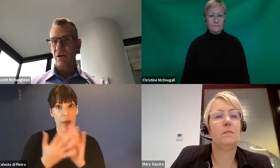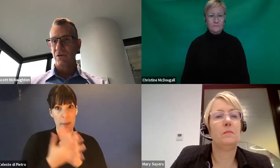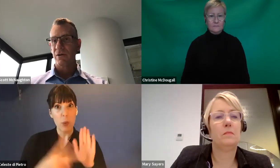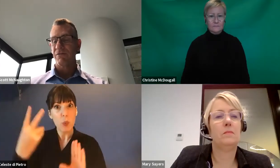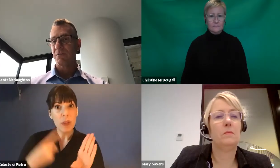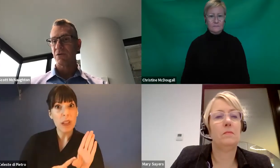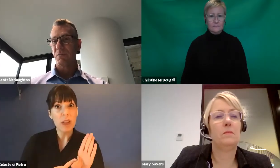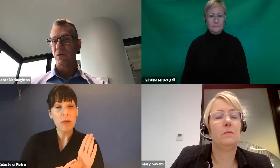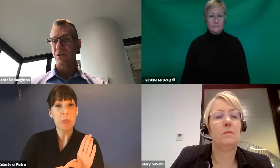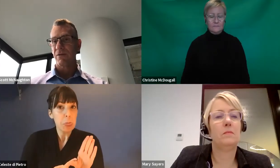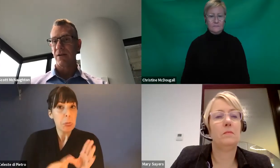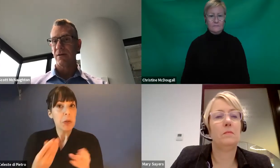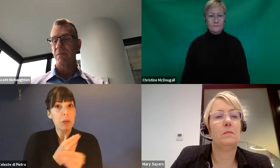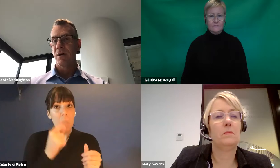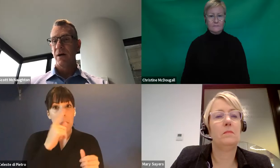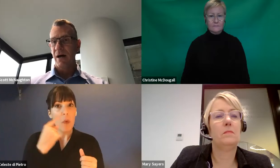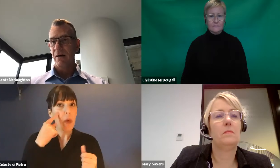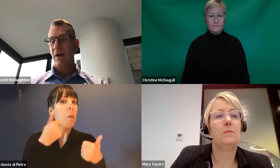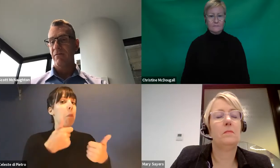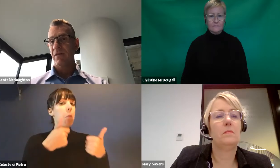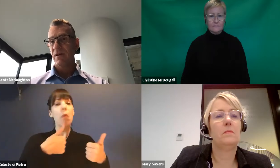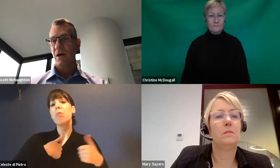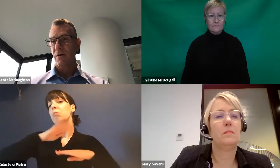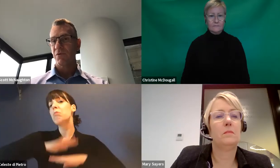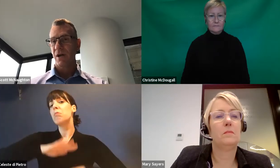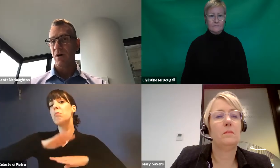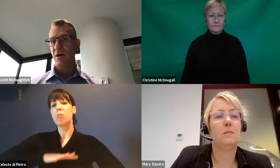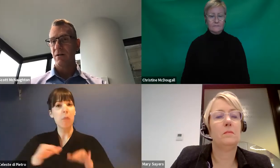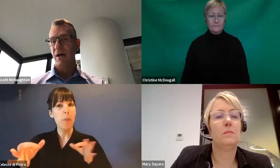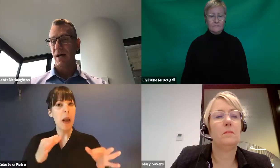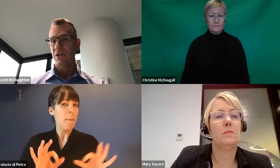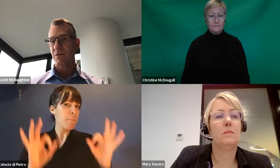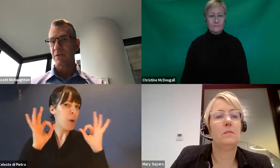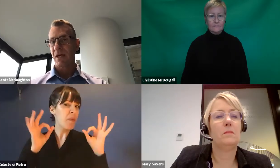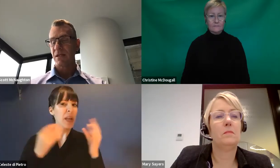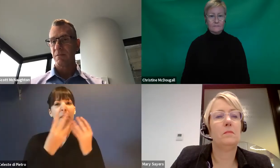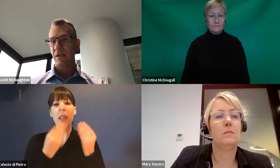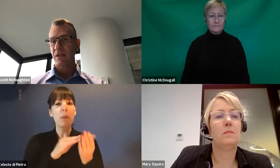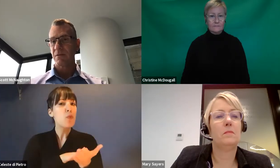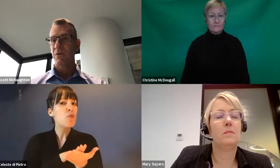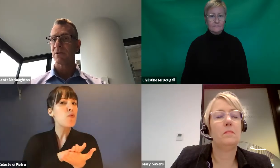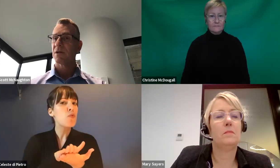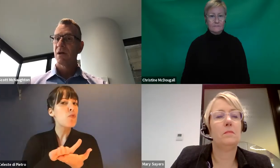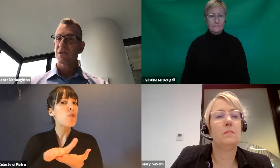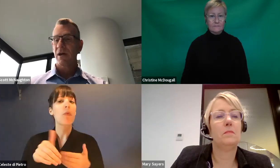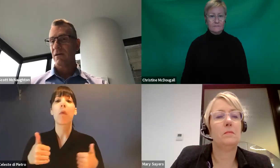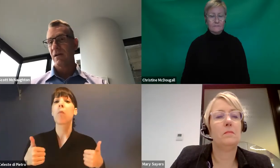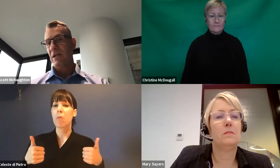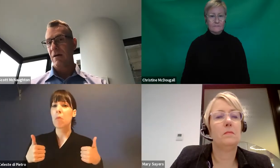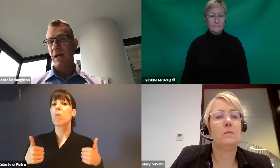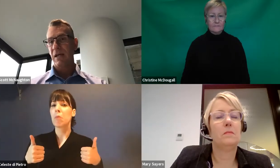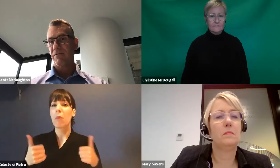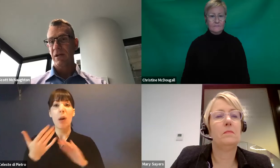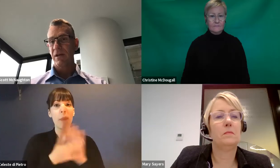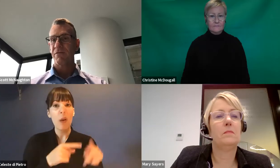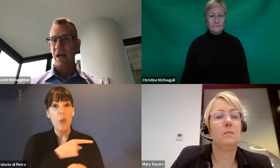They've got good informal supports around them. Everything's going pretty well in terms of their disability supports. So they don't need